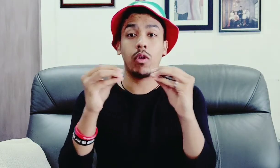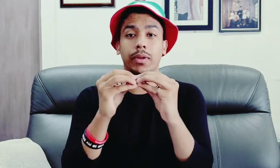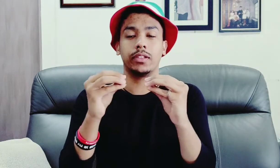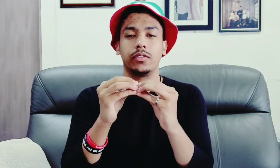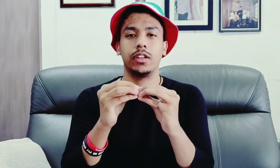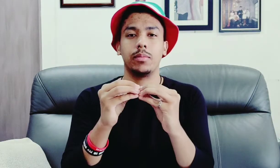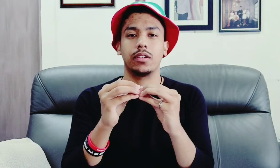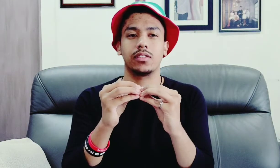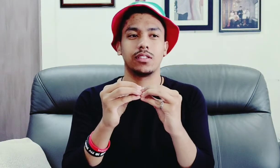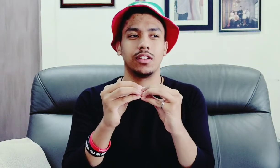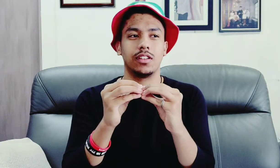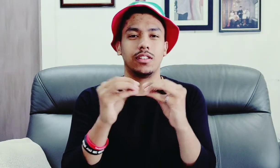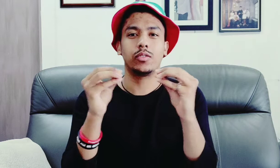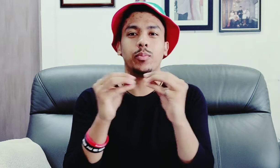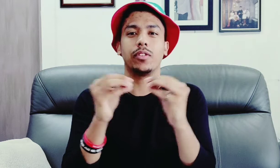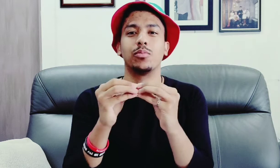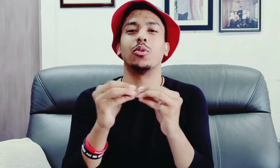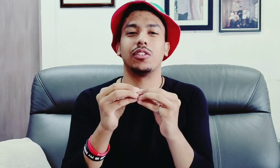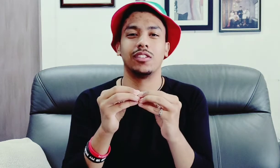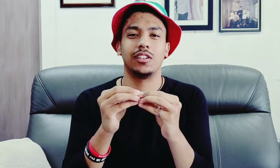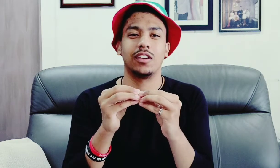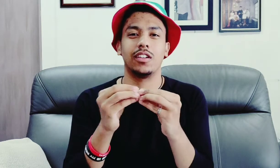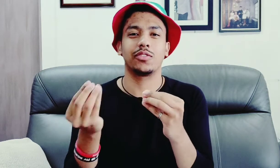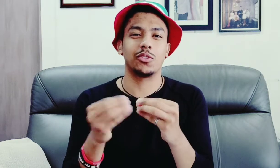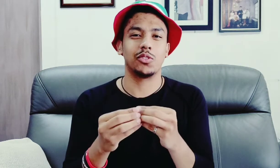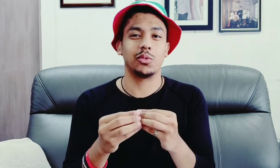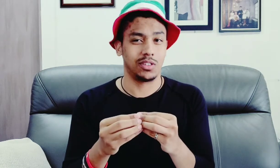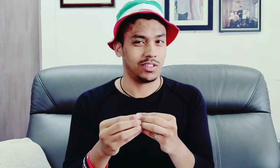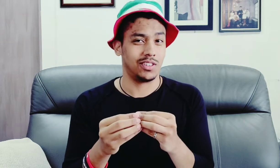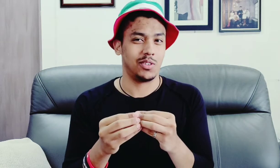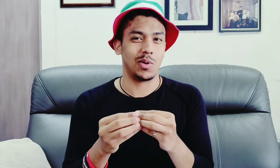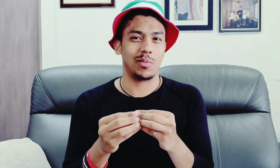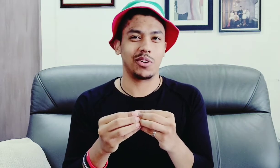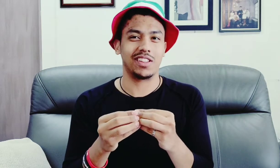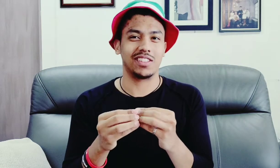it repetitively because it's this means more unless of course you you want more kisses